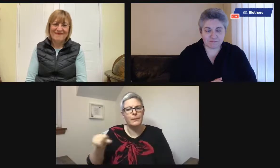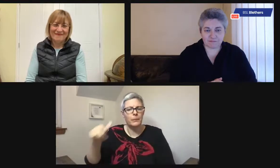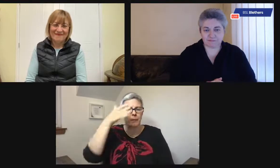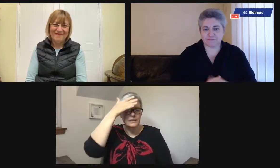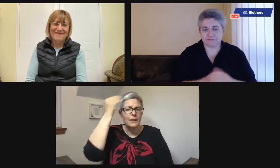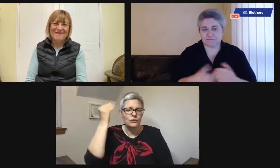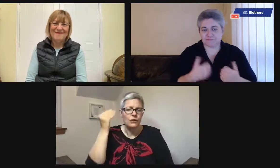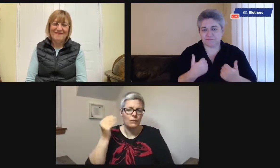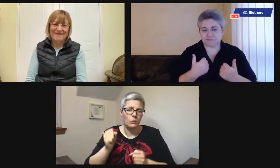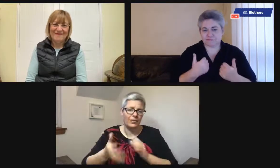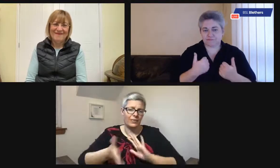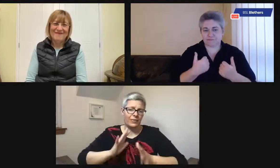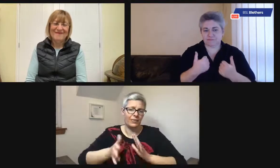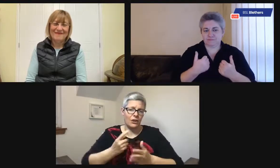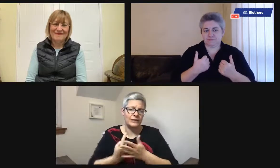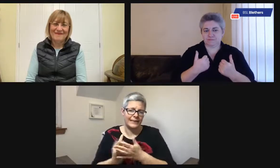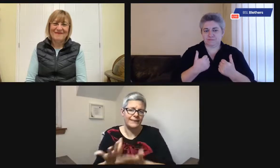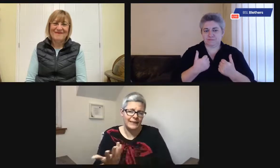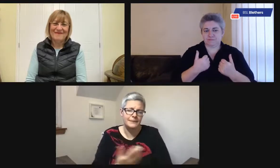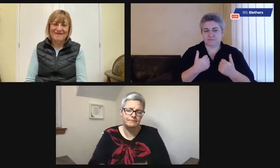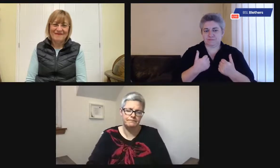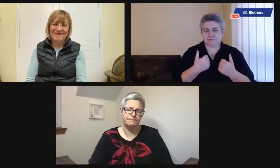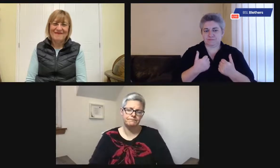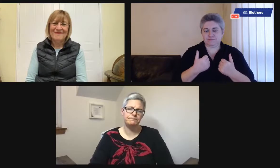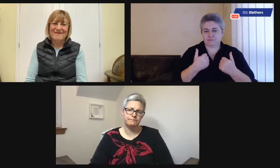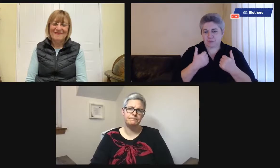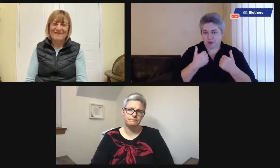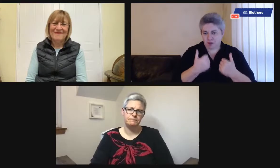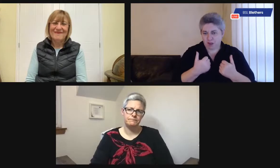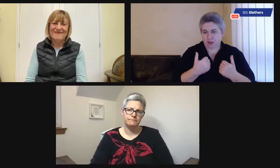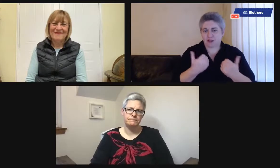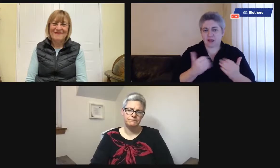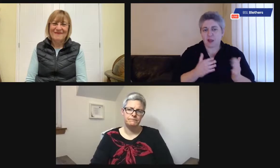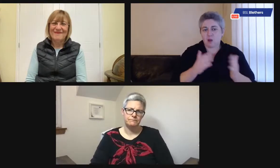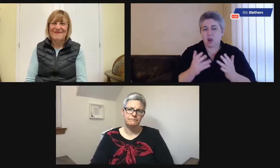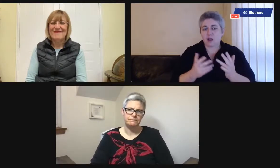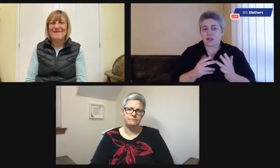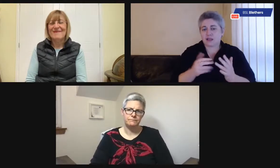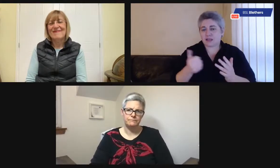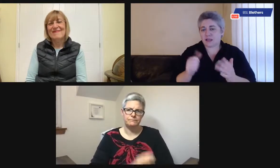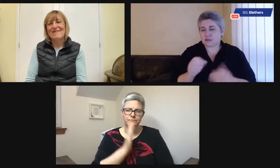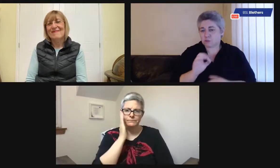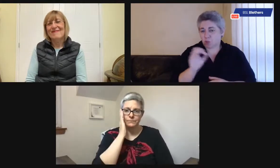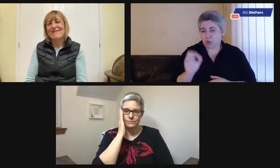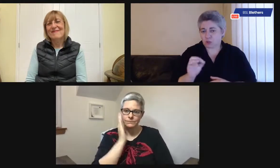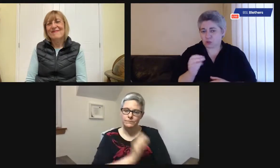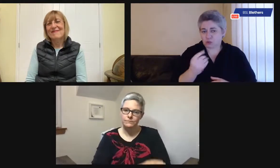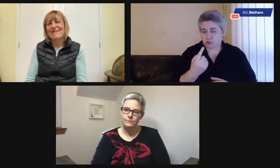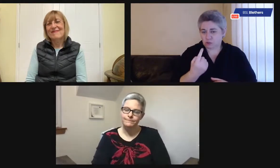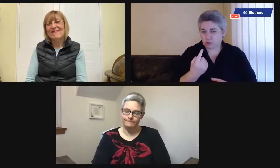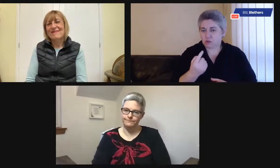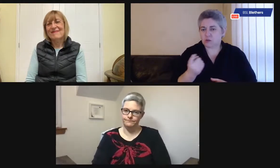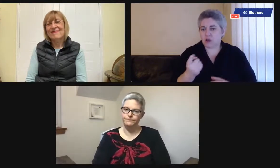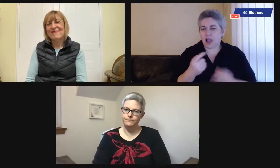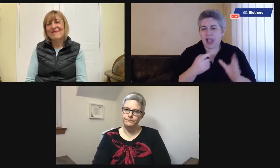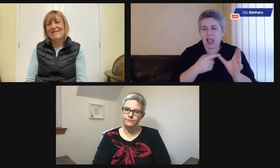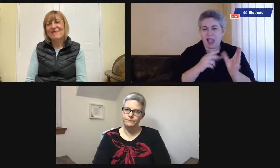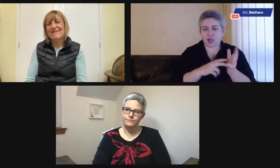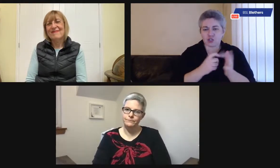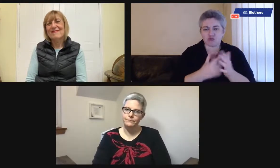to think about all those different challenges with signing on TV. Okay, can we just go